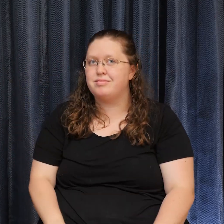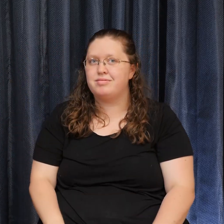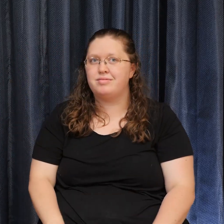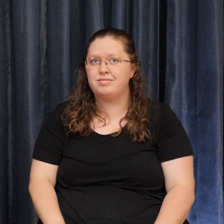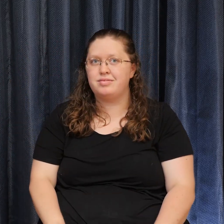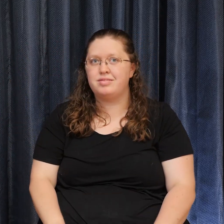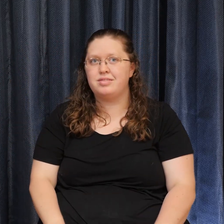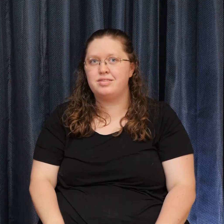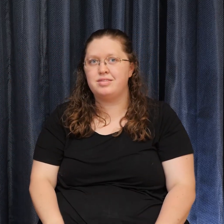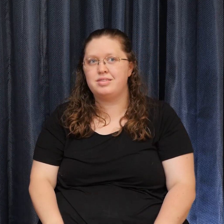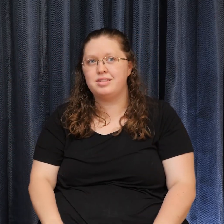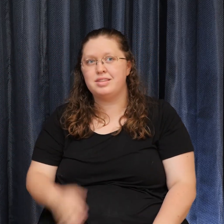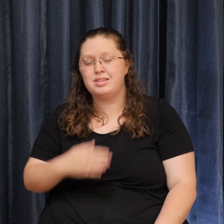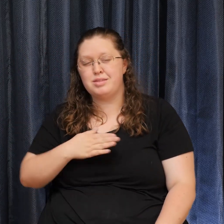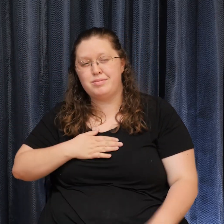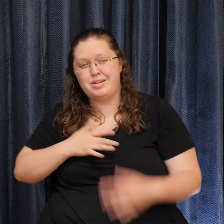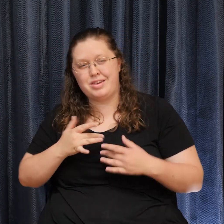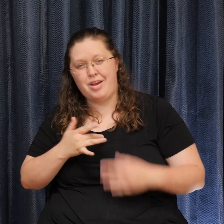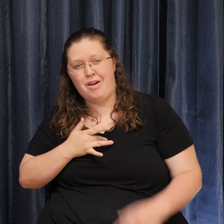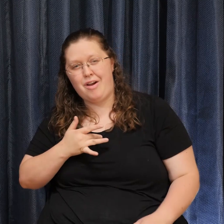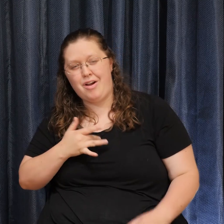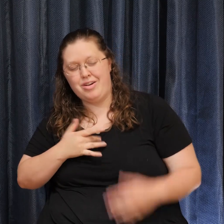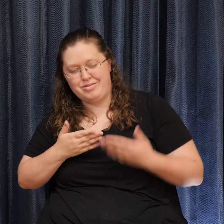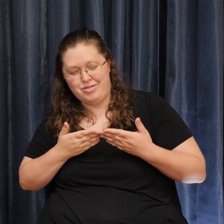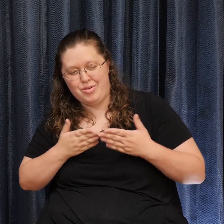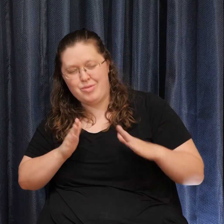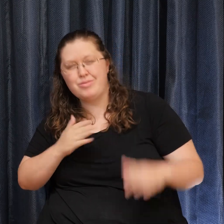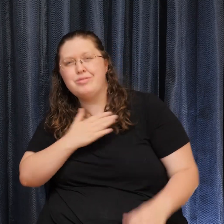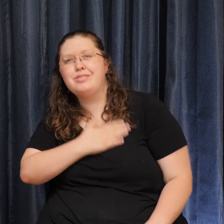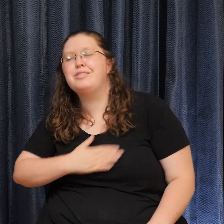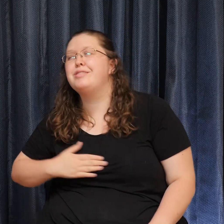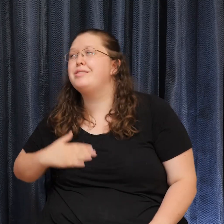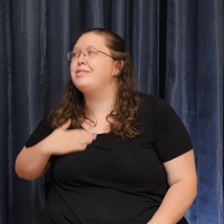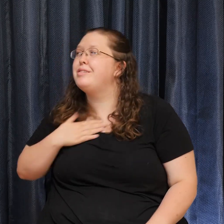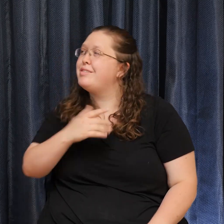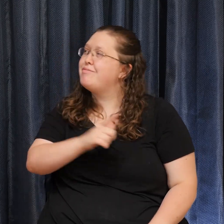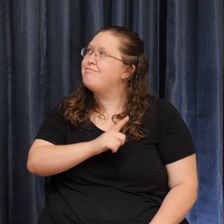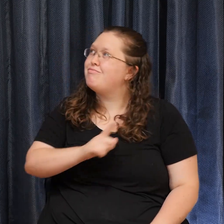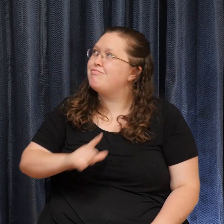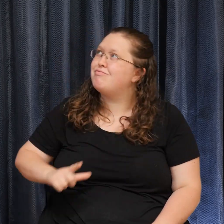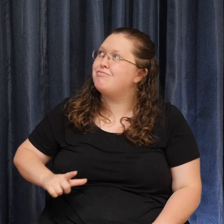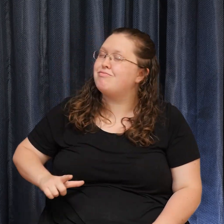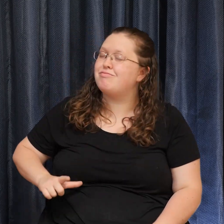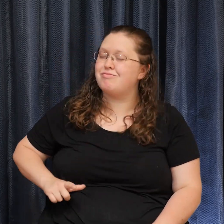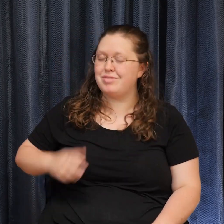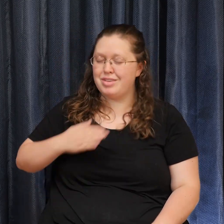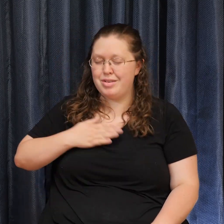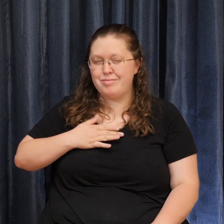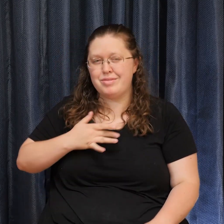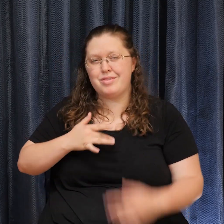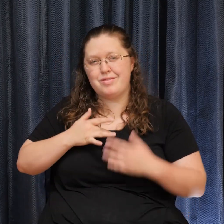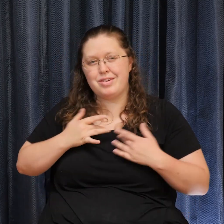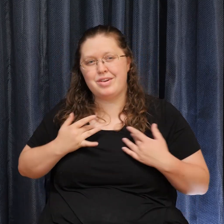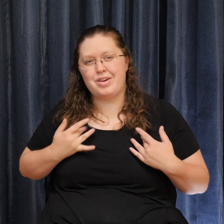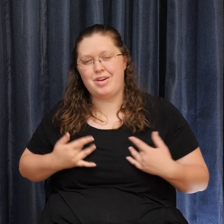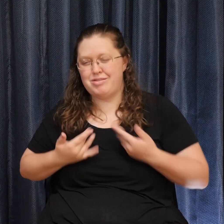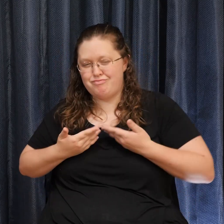Open the eyes of my heart, Lord. Open the eyes of my heart,